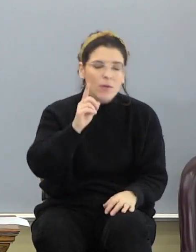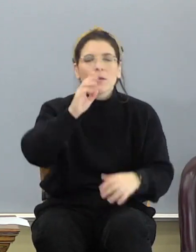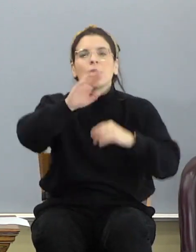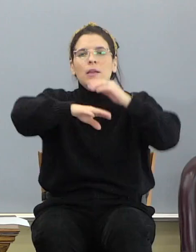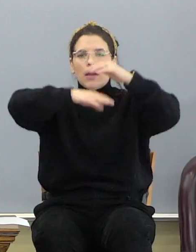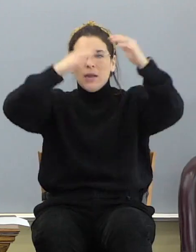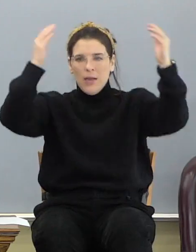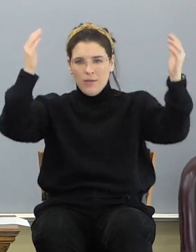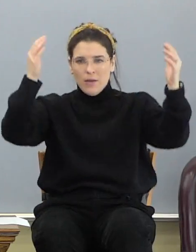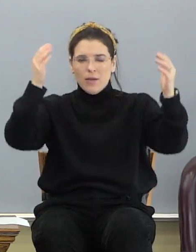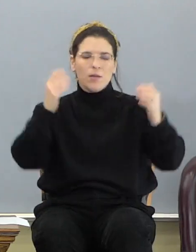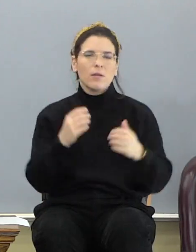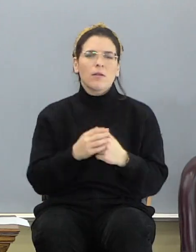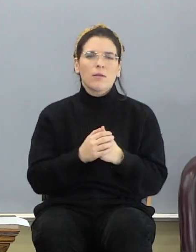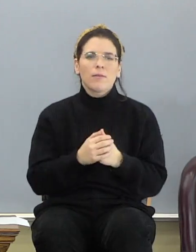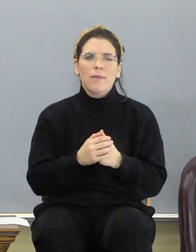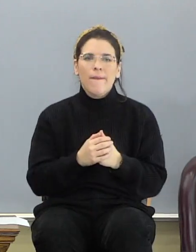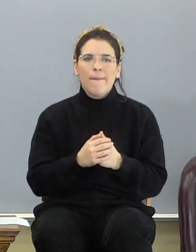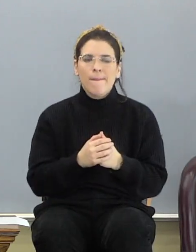See what he said there?